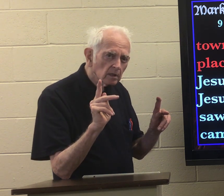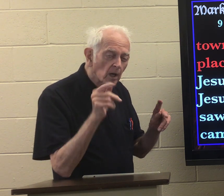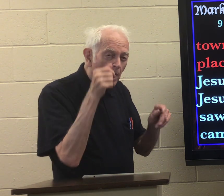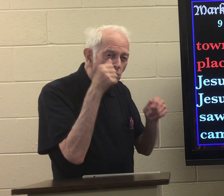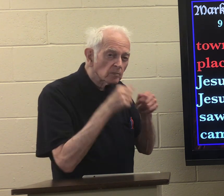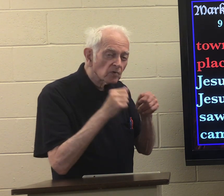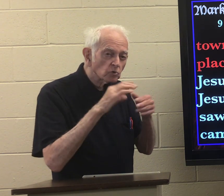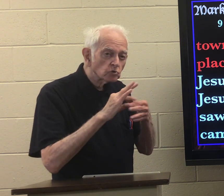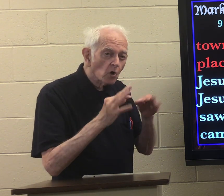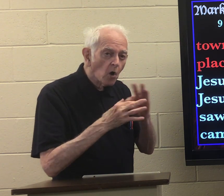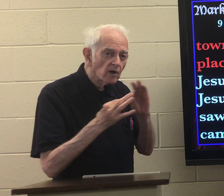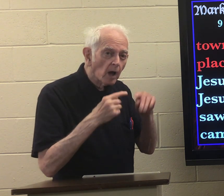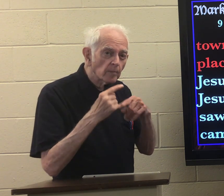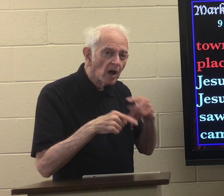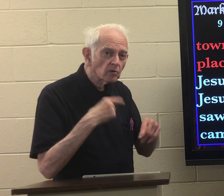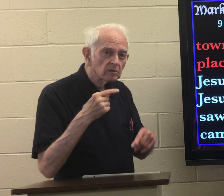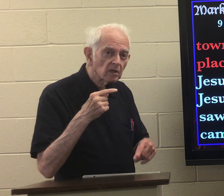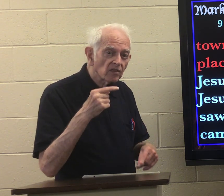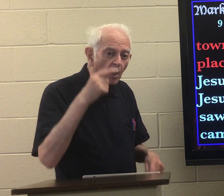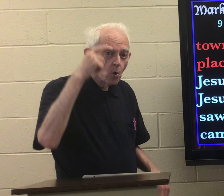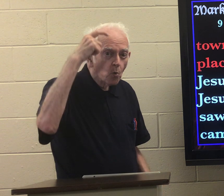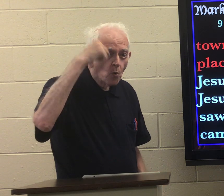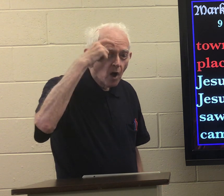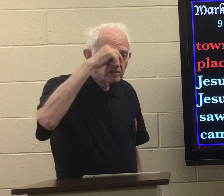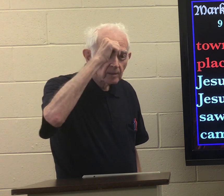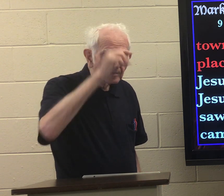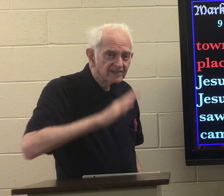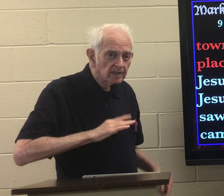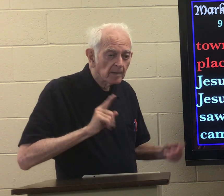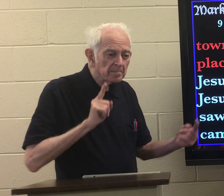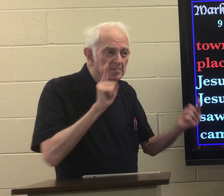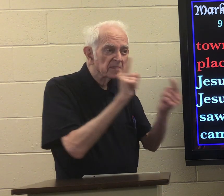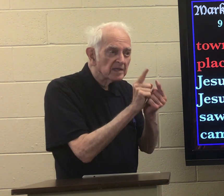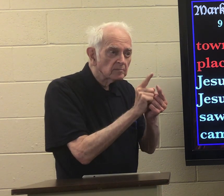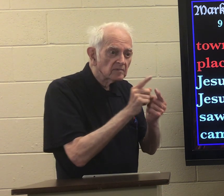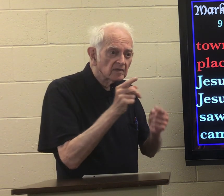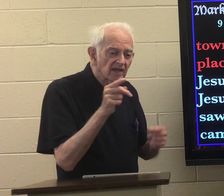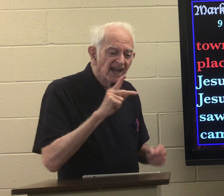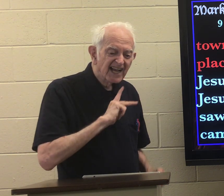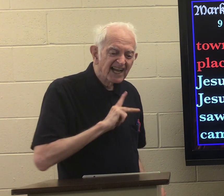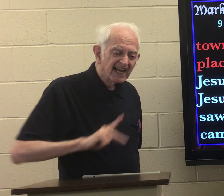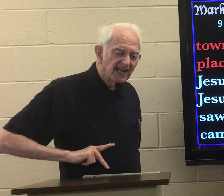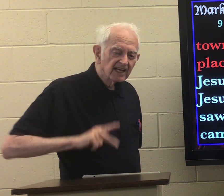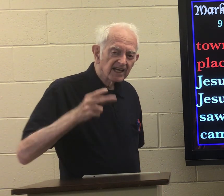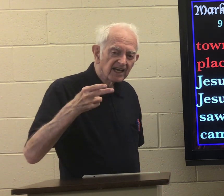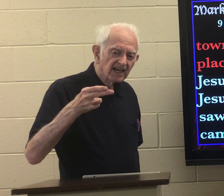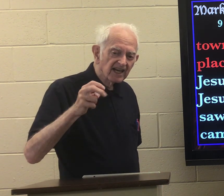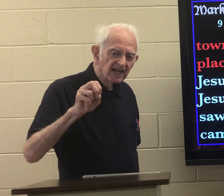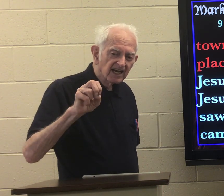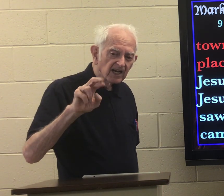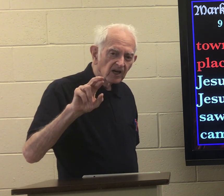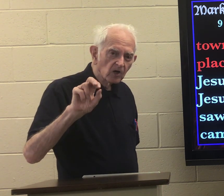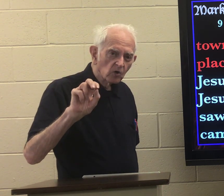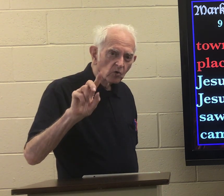so remember the story about the wise men meeting King Herod